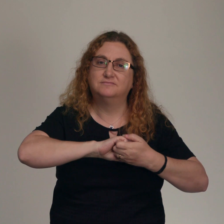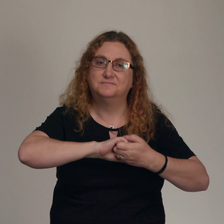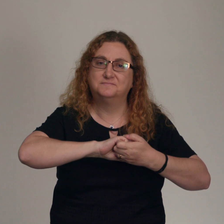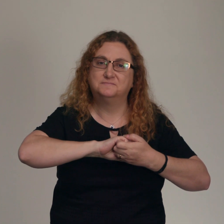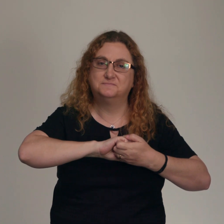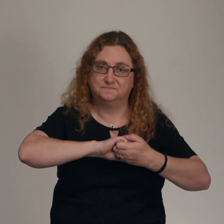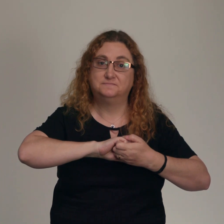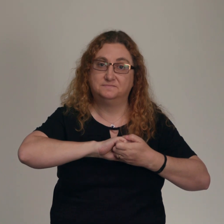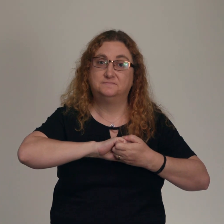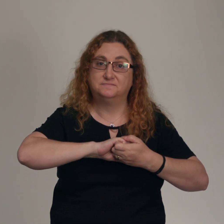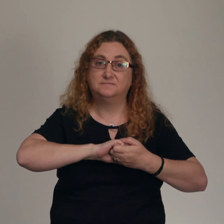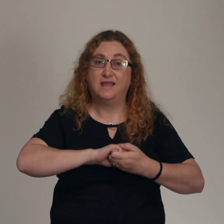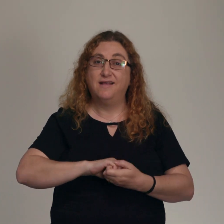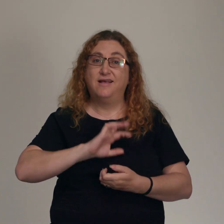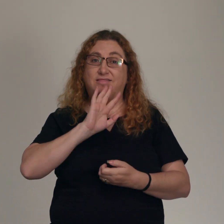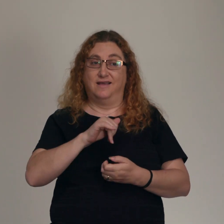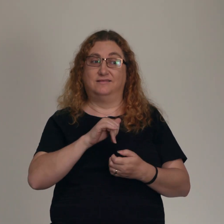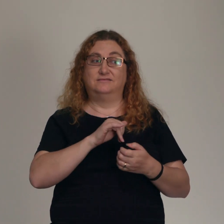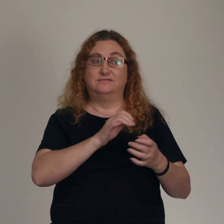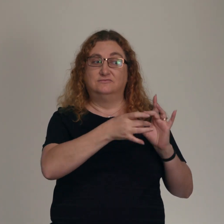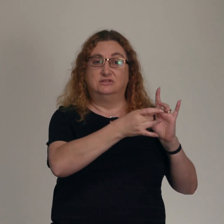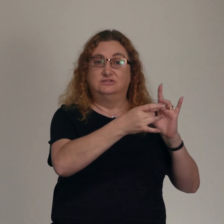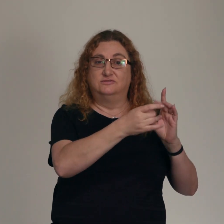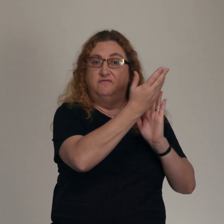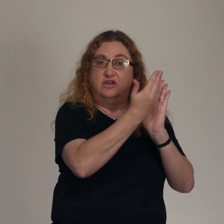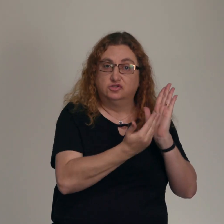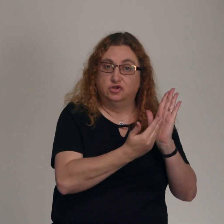so that relational fracture can turn into relational flourishing.